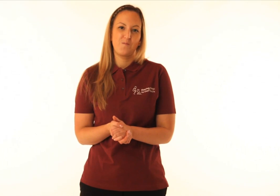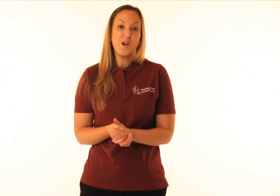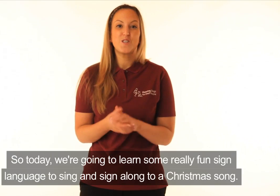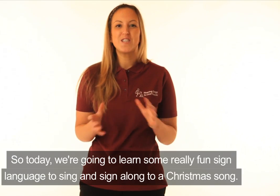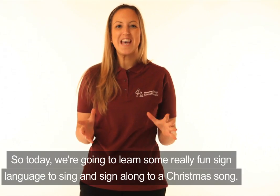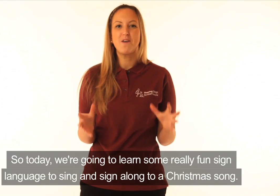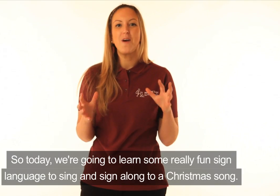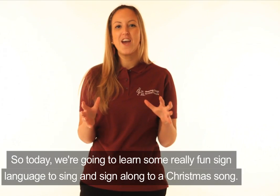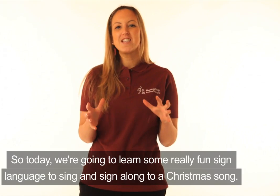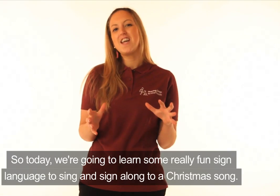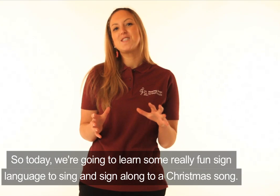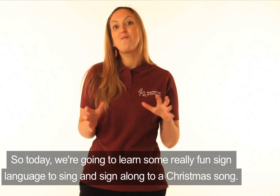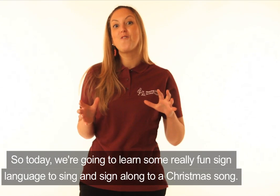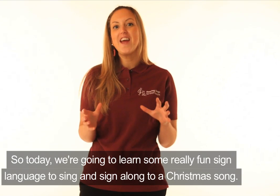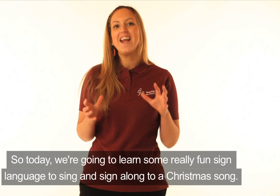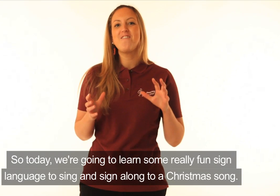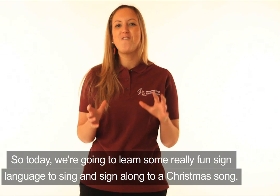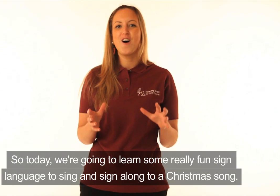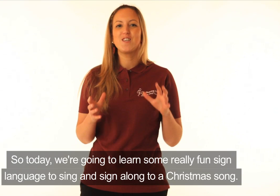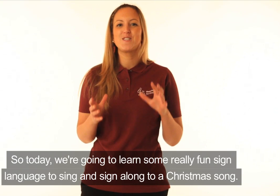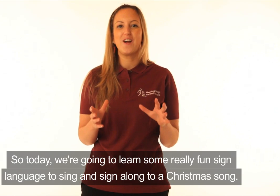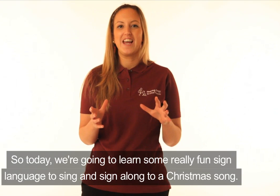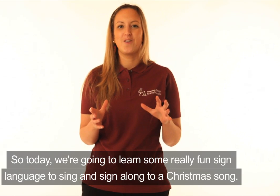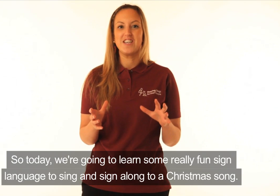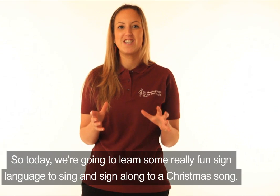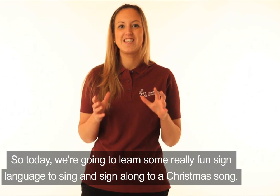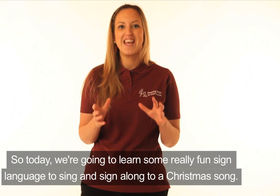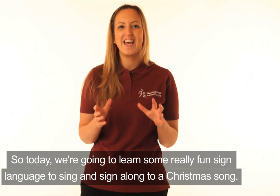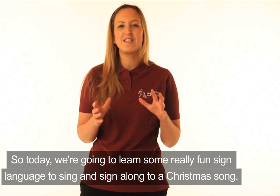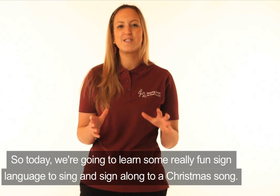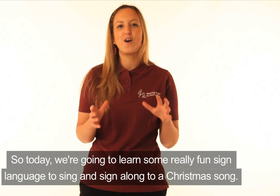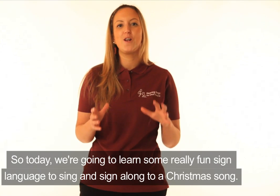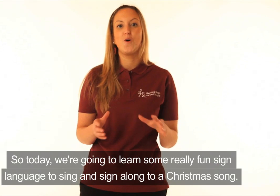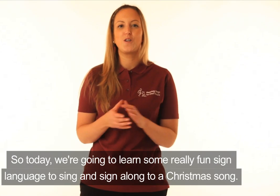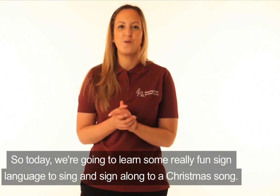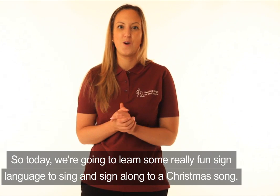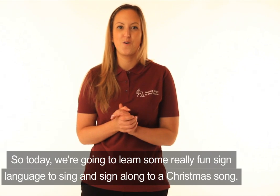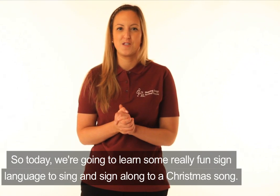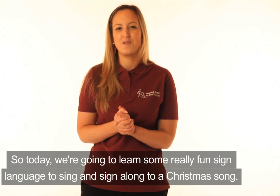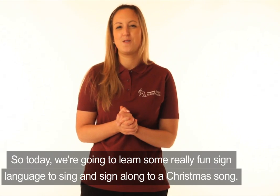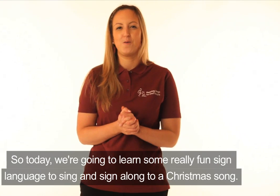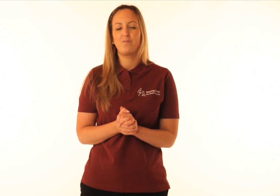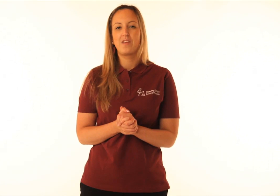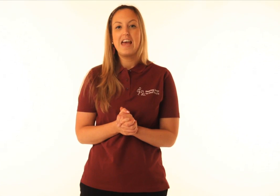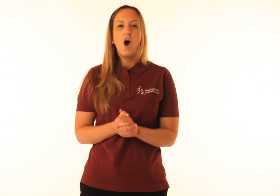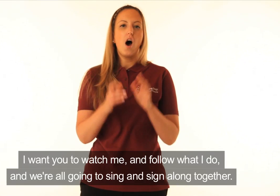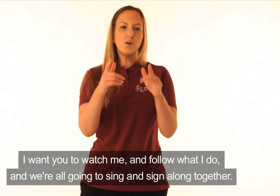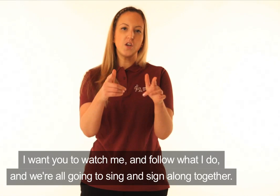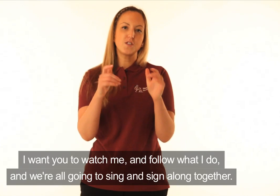So today we're going to learn some really fun sign language to sing and sign along to a Christmas song. I want you to